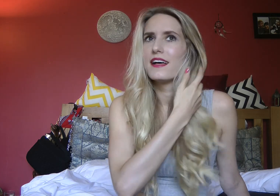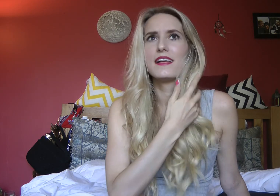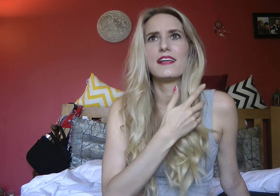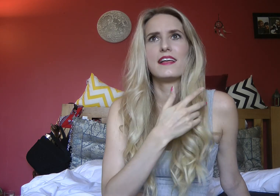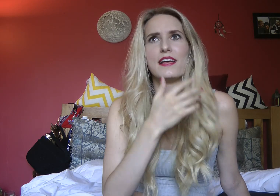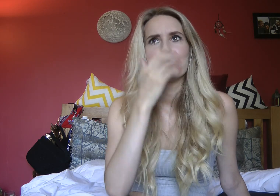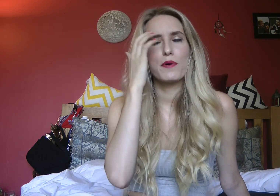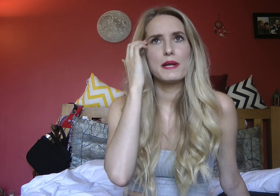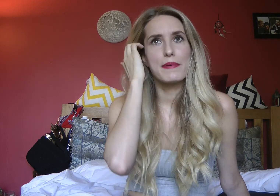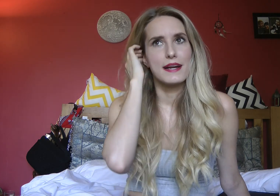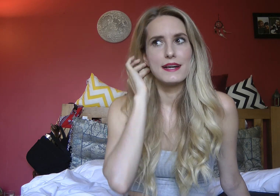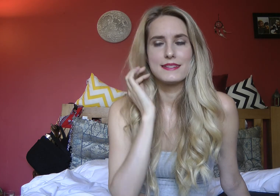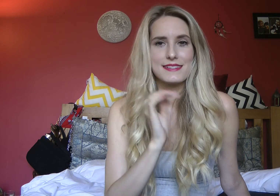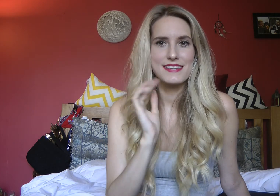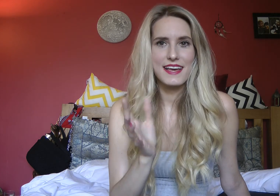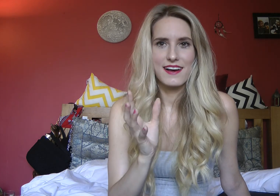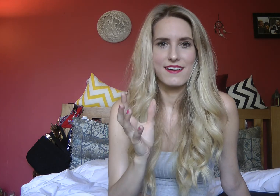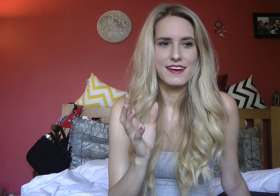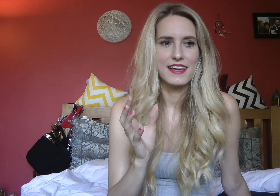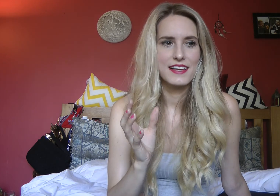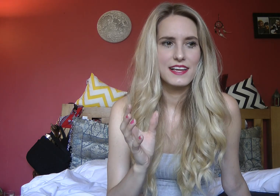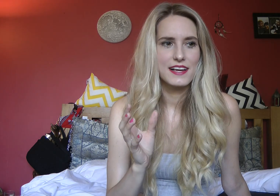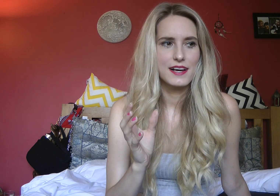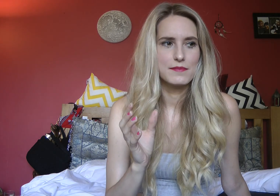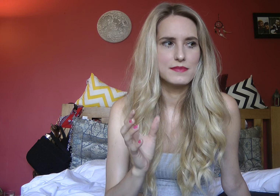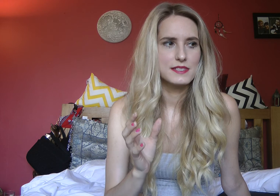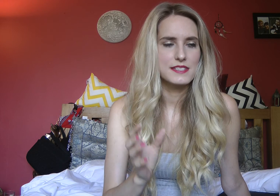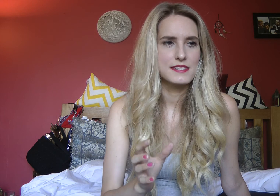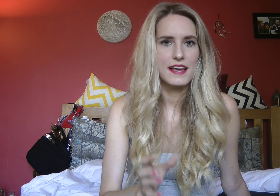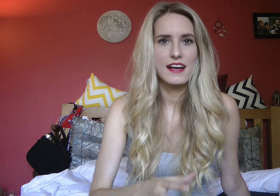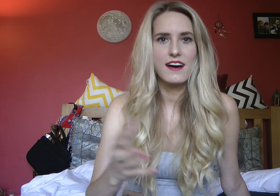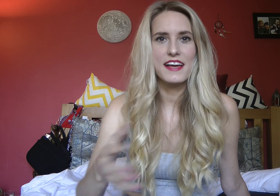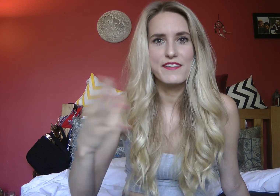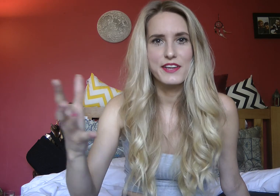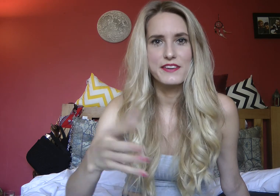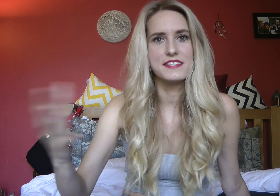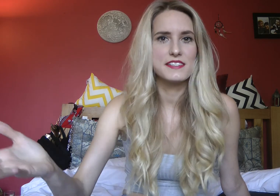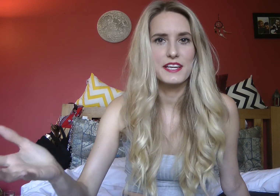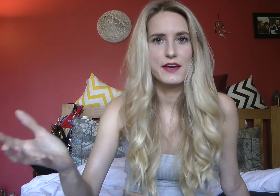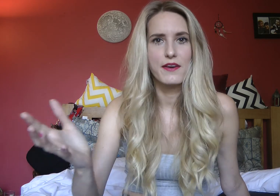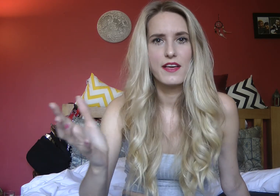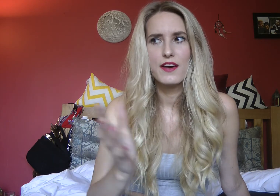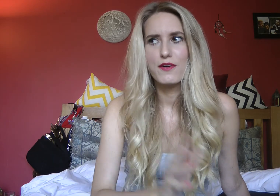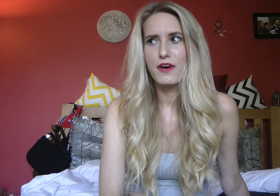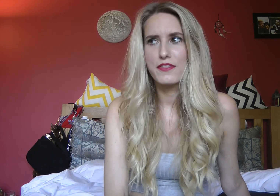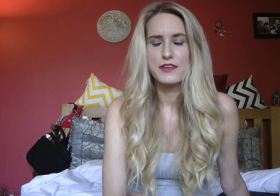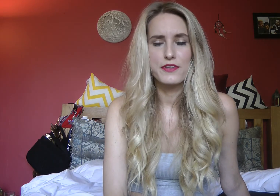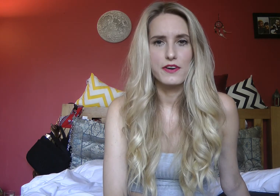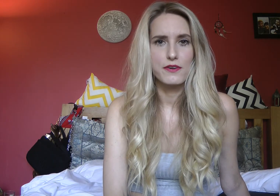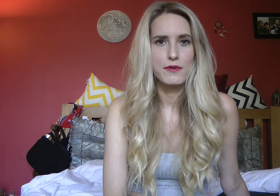it's probably better to say hi just say hi how are you nice to see you rather than do the whole